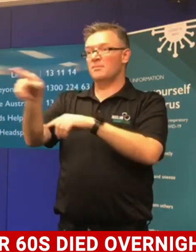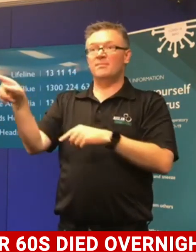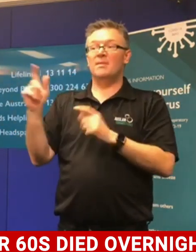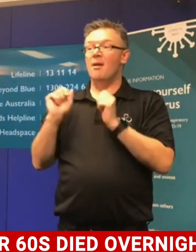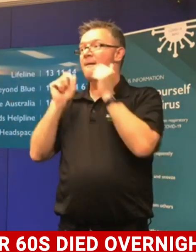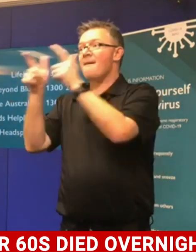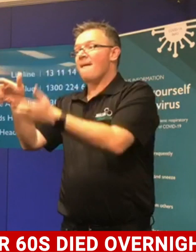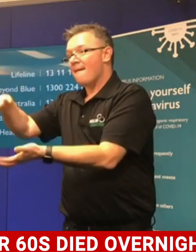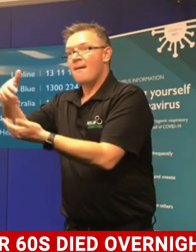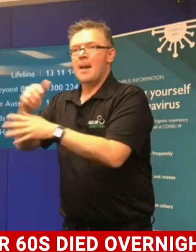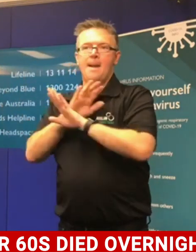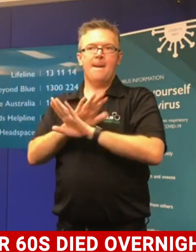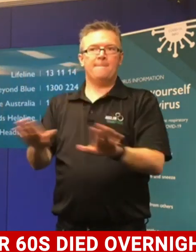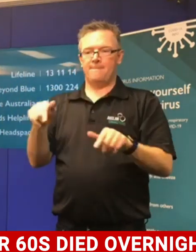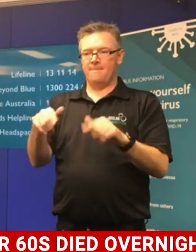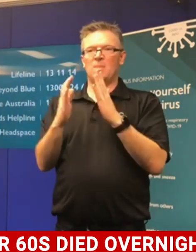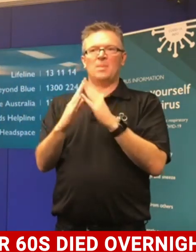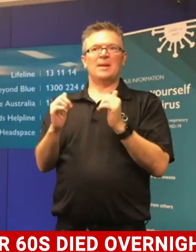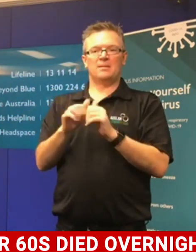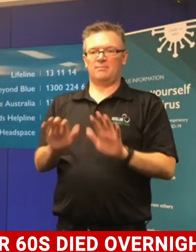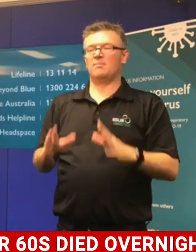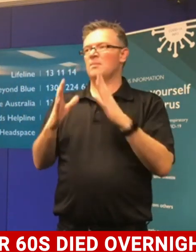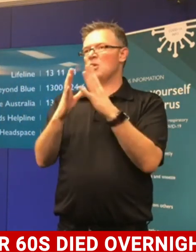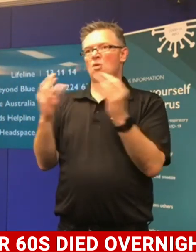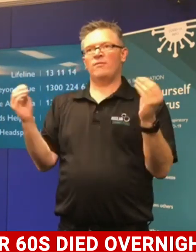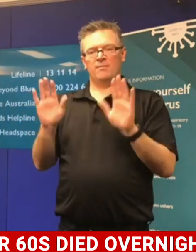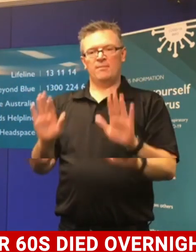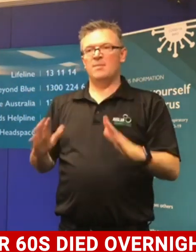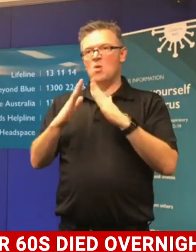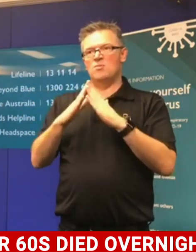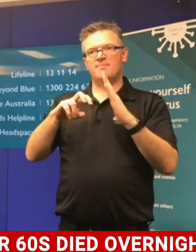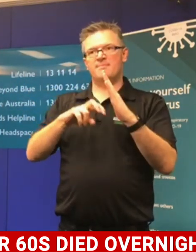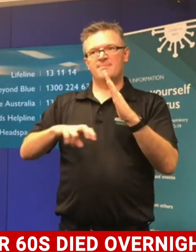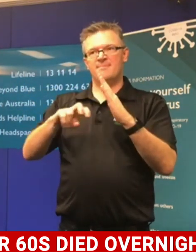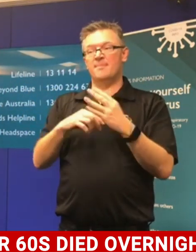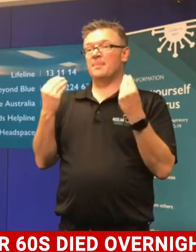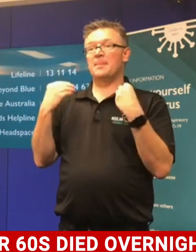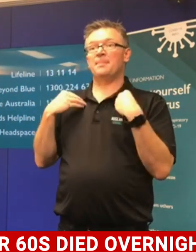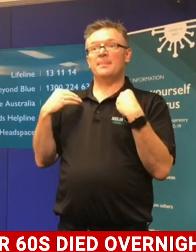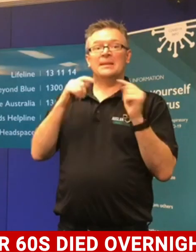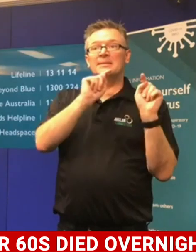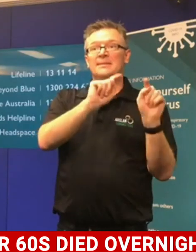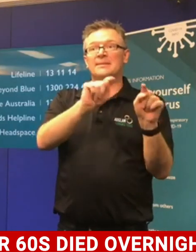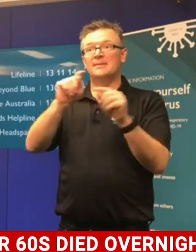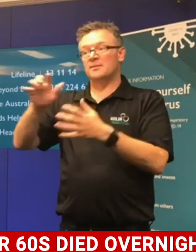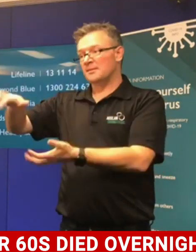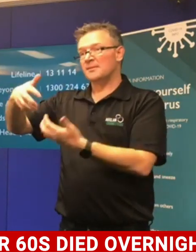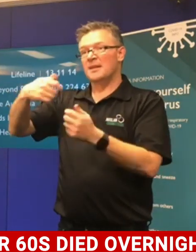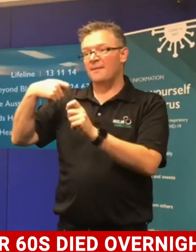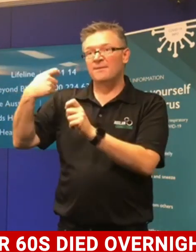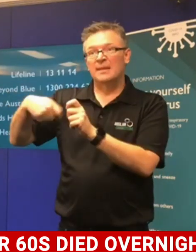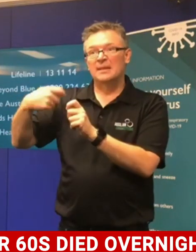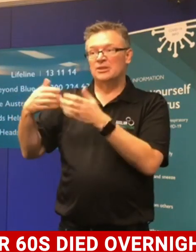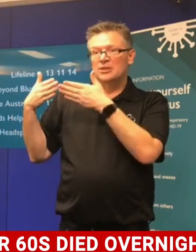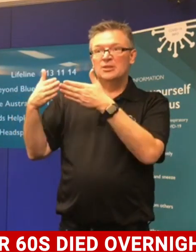weekend. Commercial fishing can continue and there's no intention to